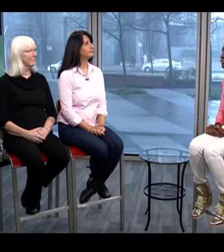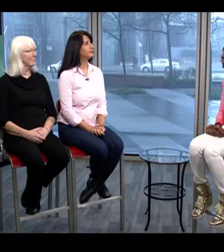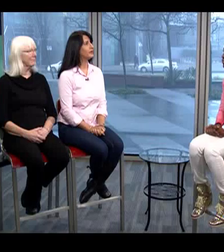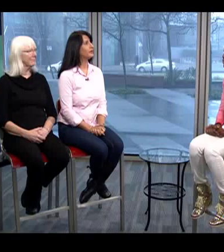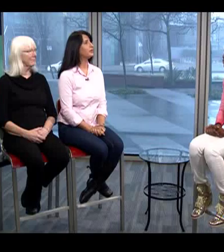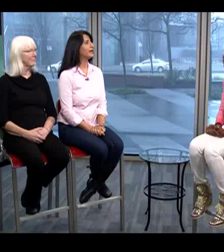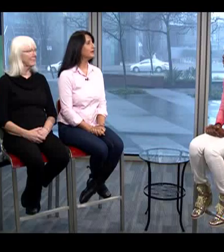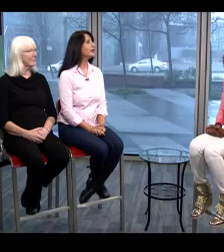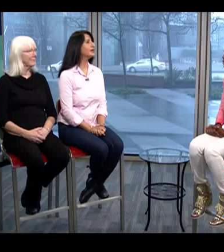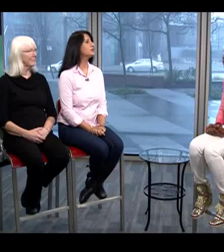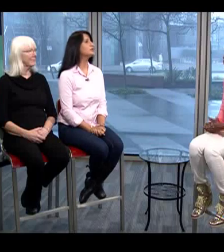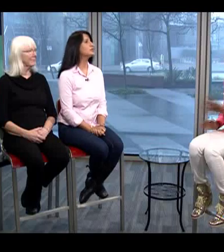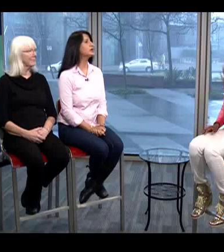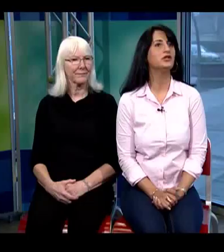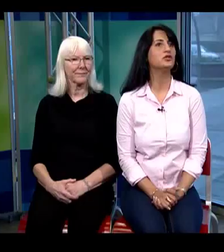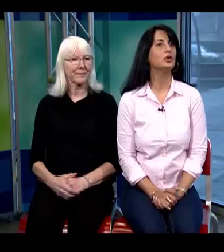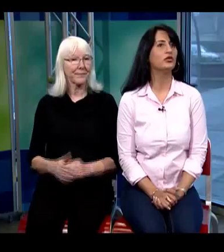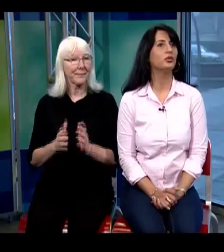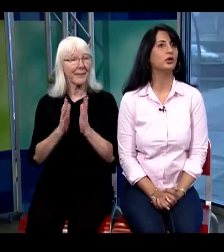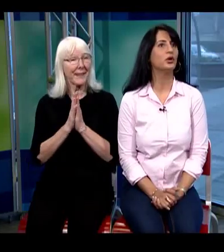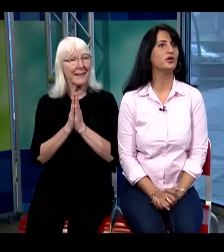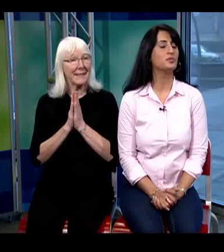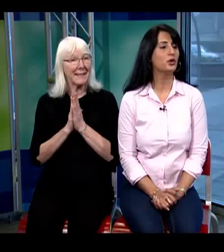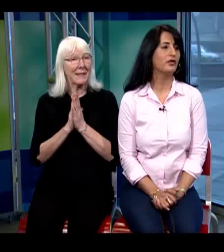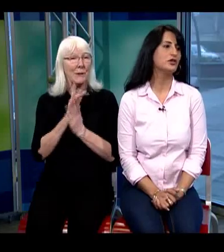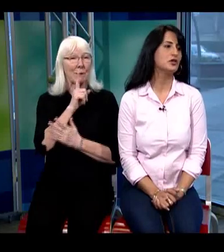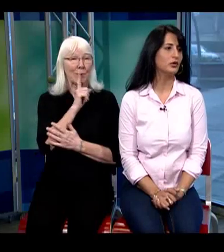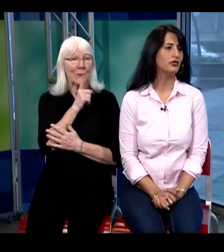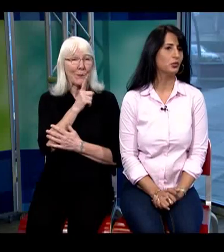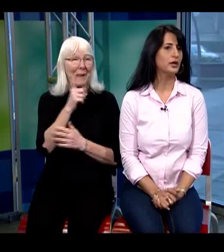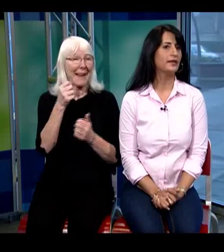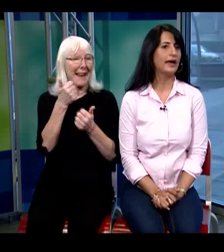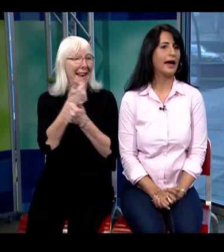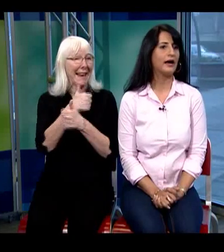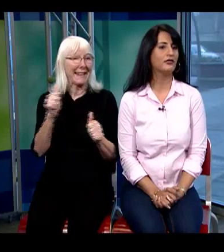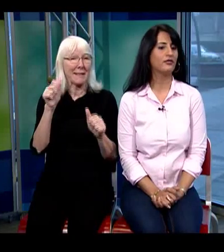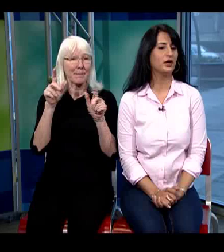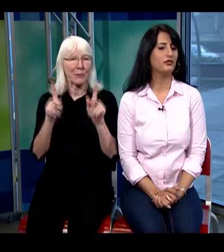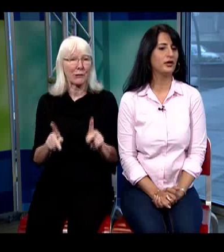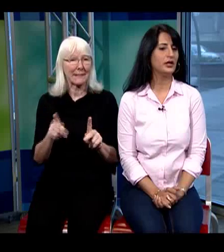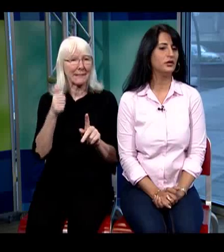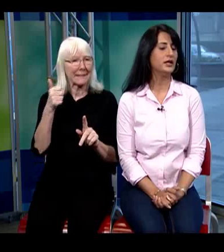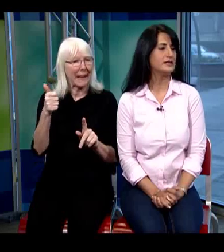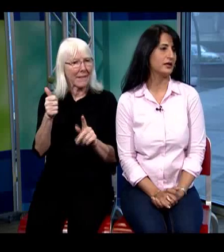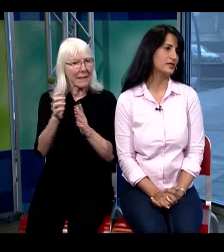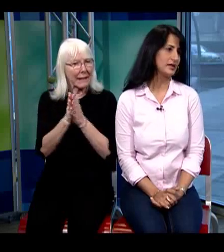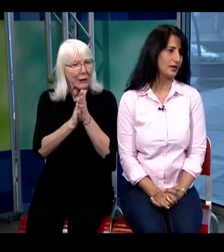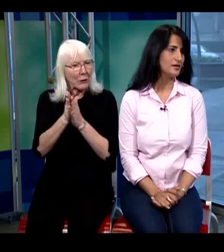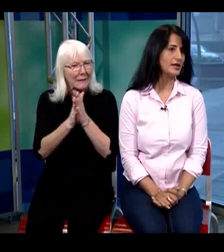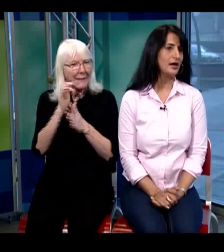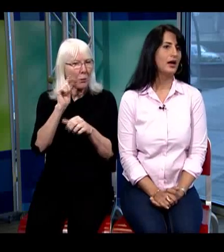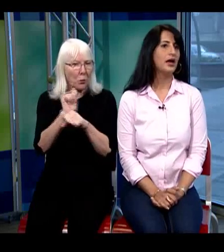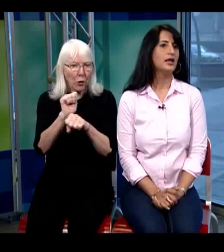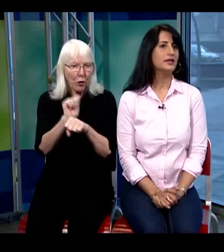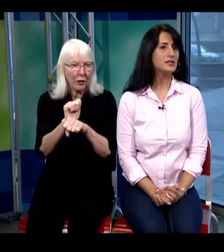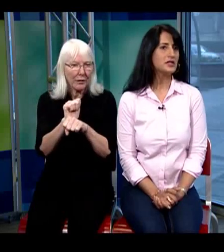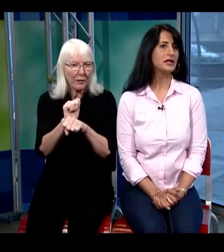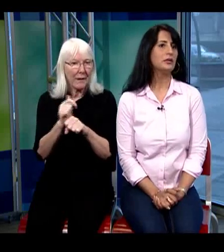like with any client who's willing to look for work or is motivated to look for work they have a very unique set of skills this particular